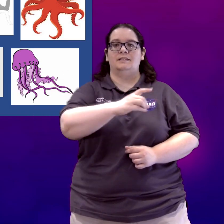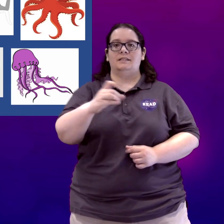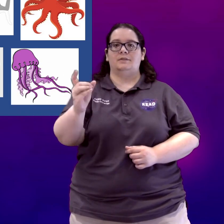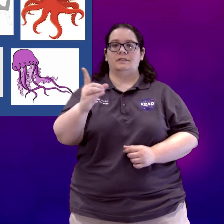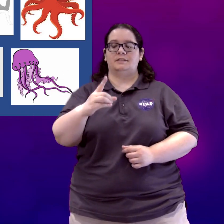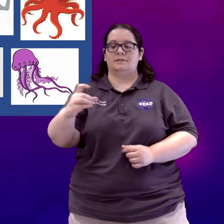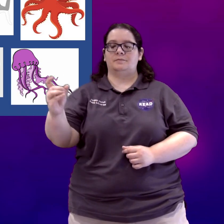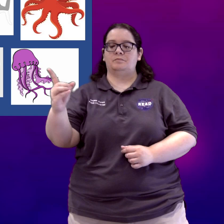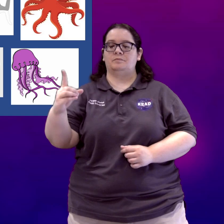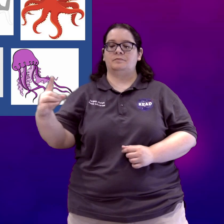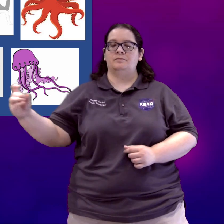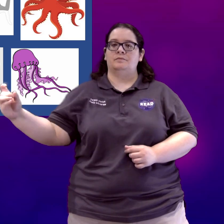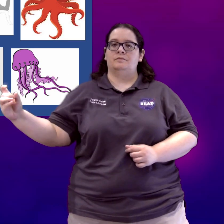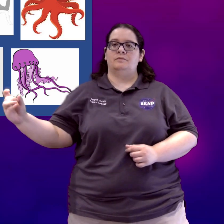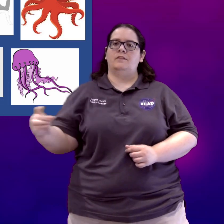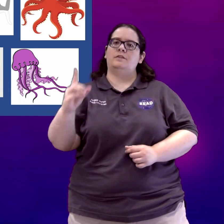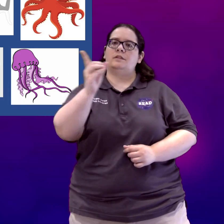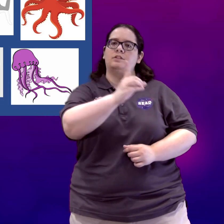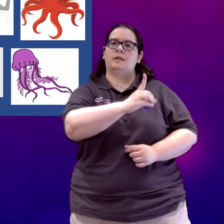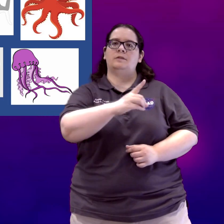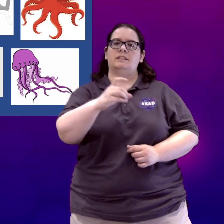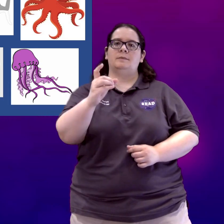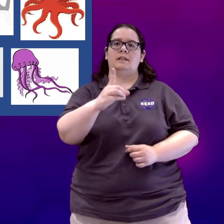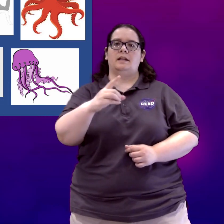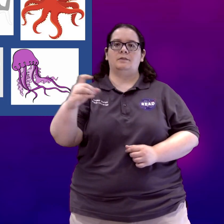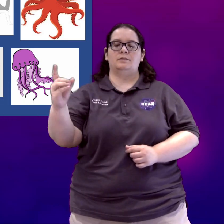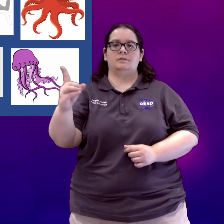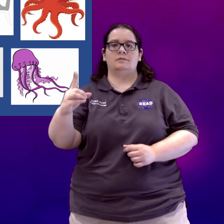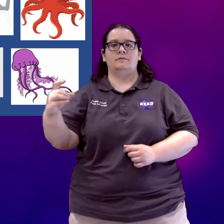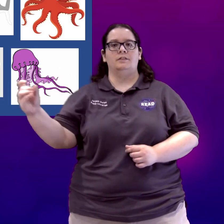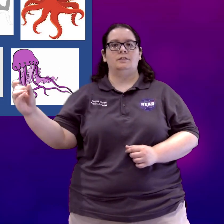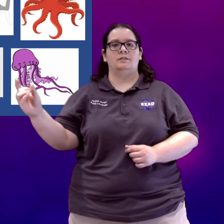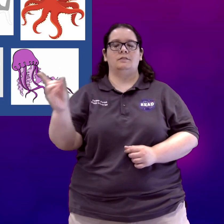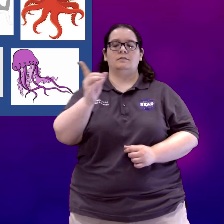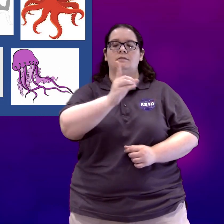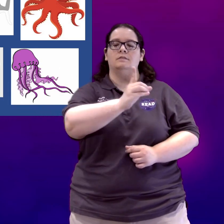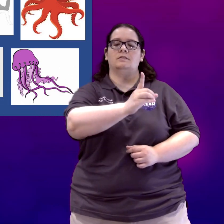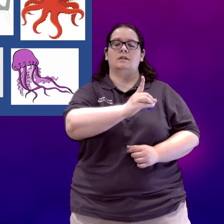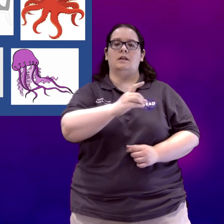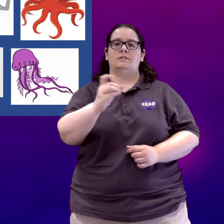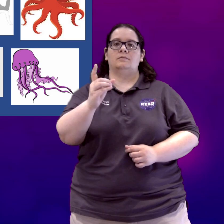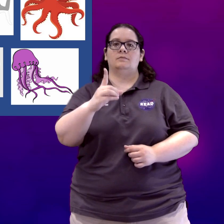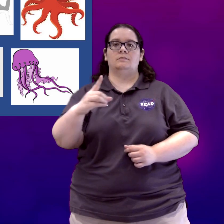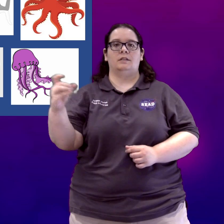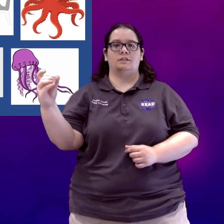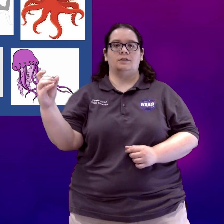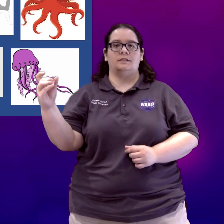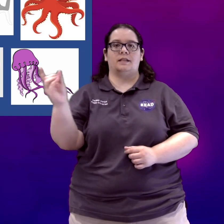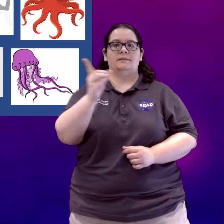Seahorse. If you do this, you might want to spell it out first and then show the sign.